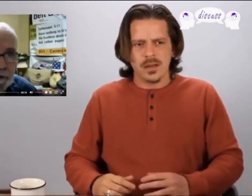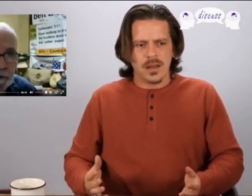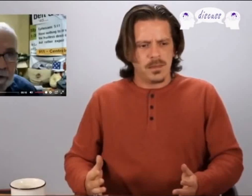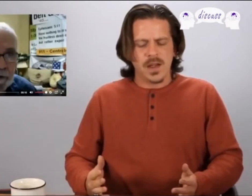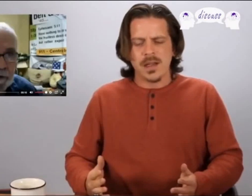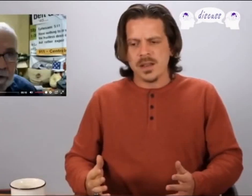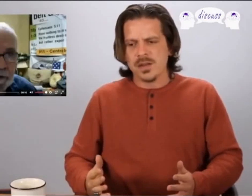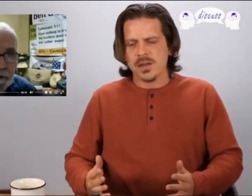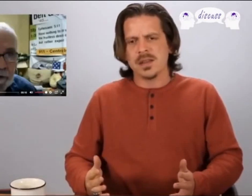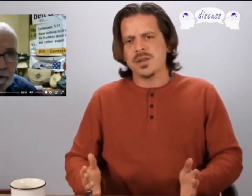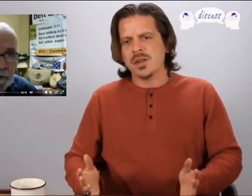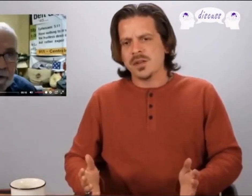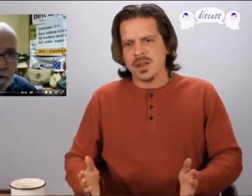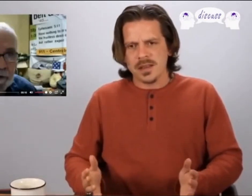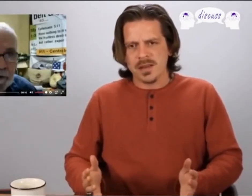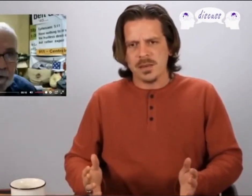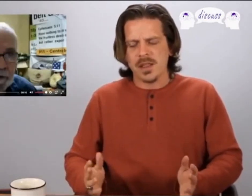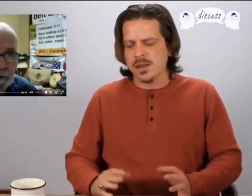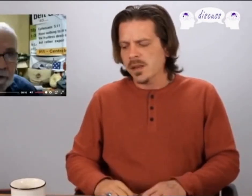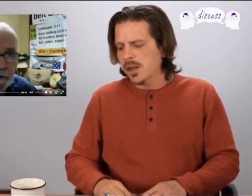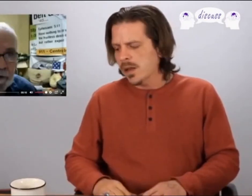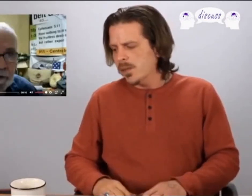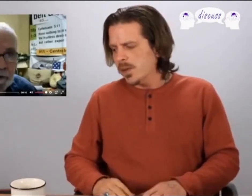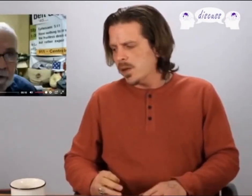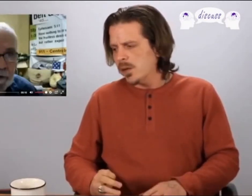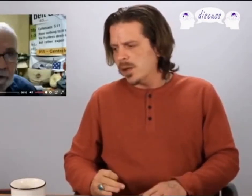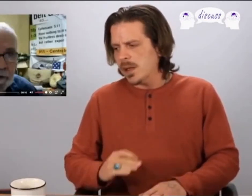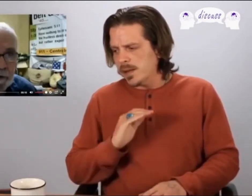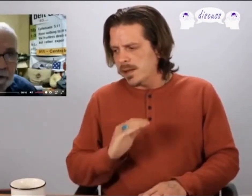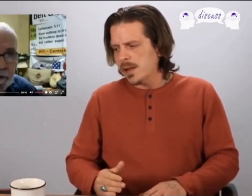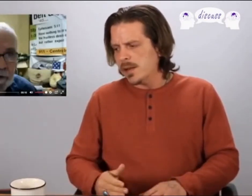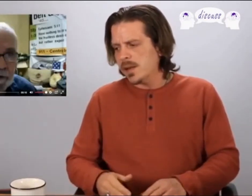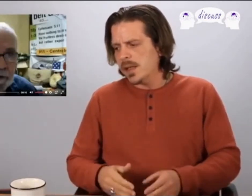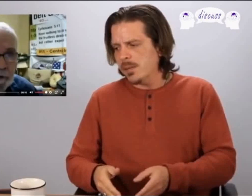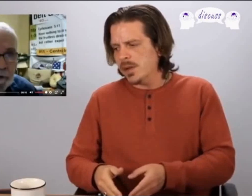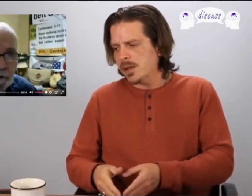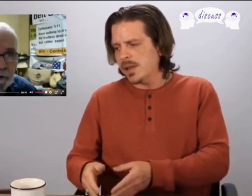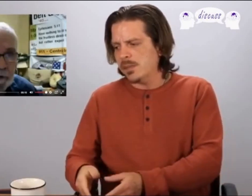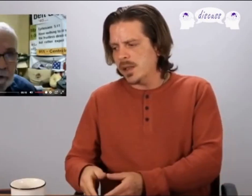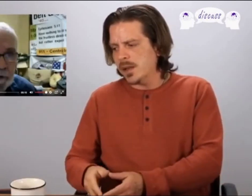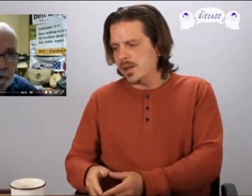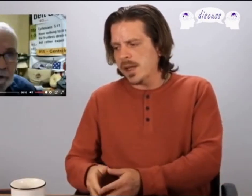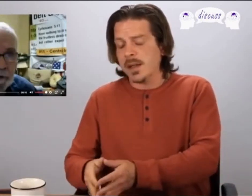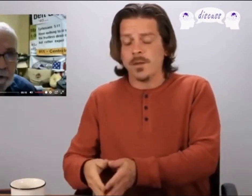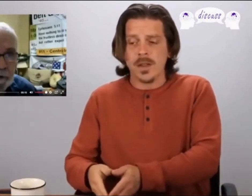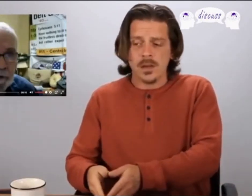violations of his injunction against him in a year so timothy's nuts he believes that Kim did this and then field